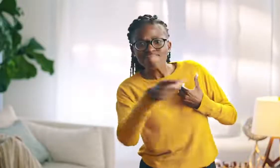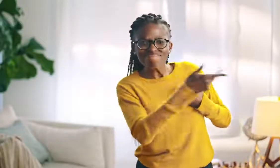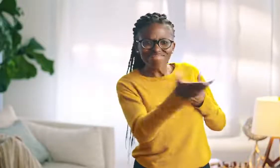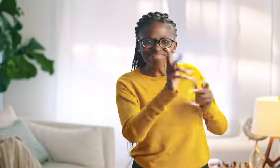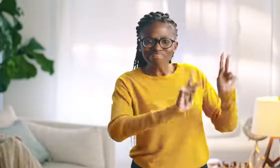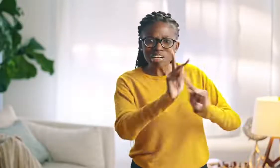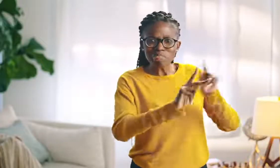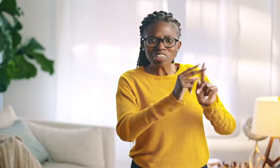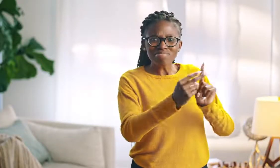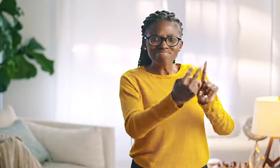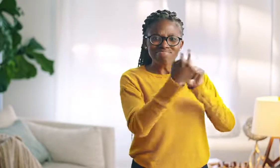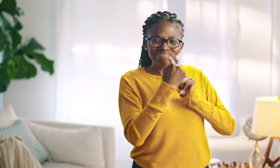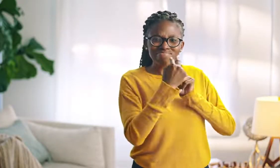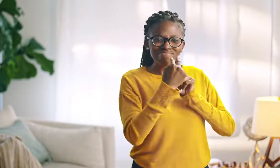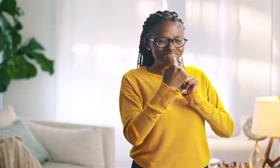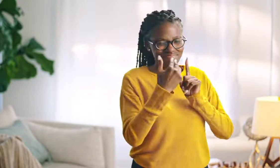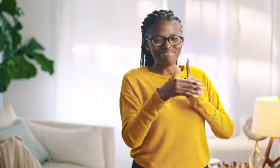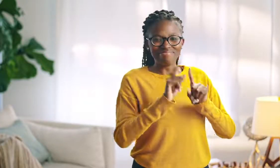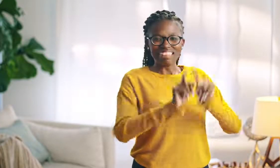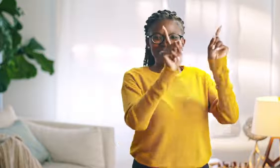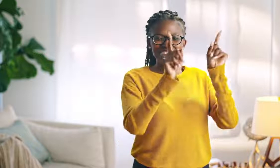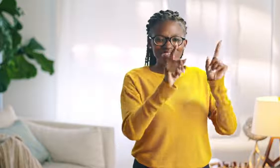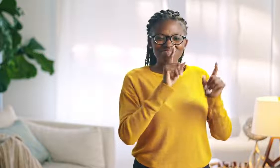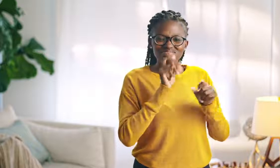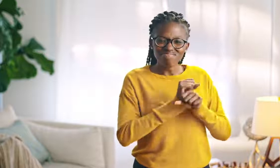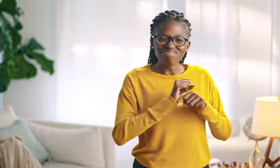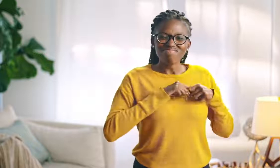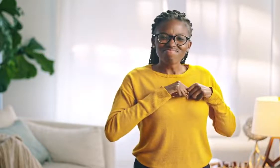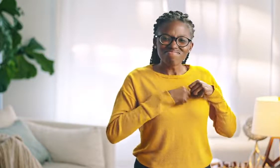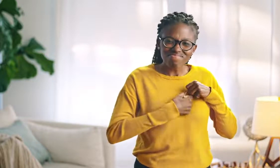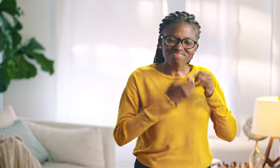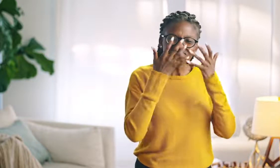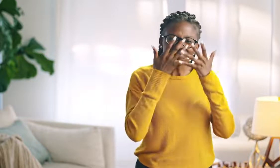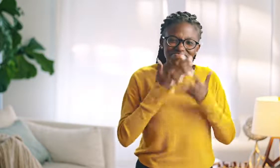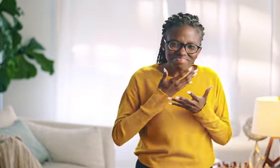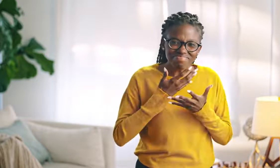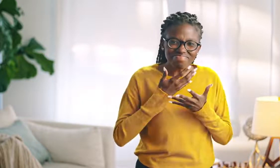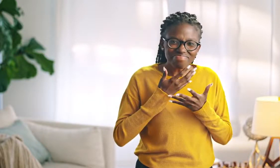inside it is tough. It makes me sad. It breaks my heart to know that I'm viewed or treated differently.